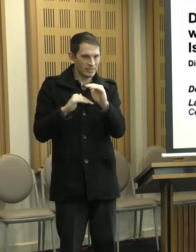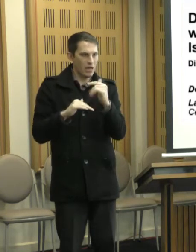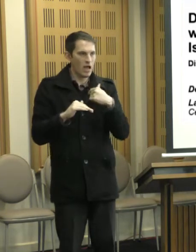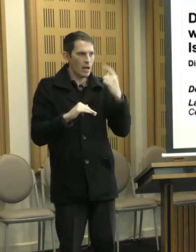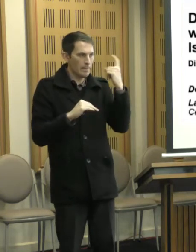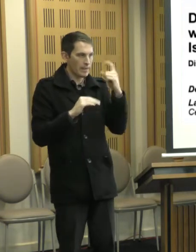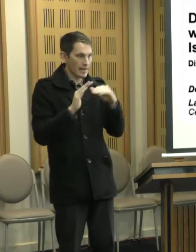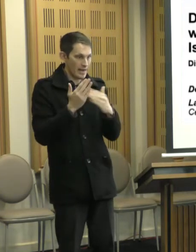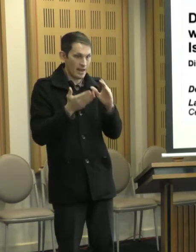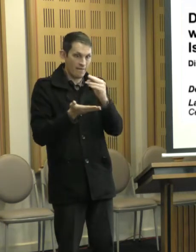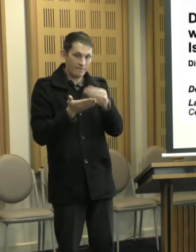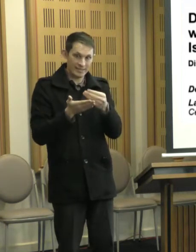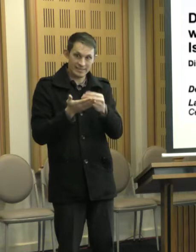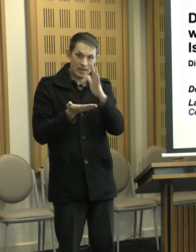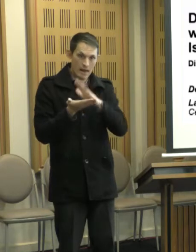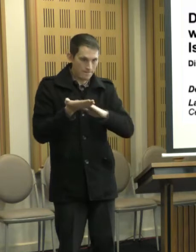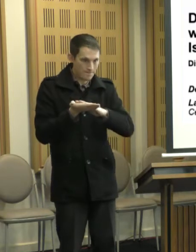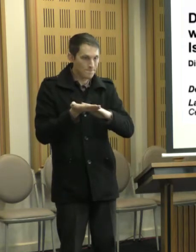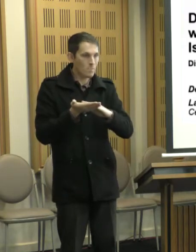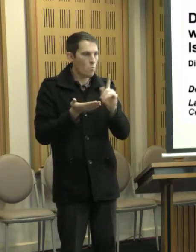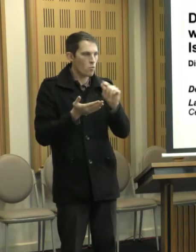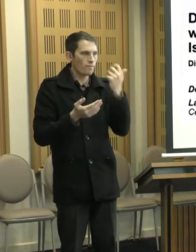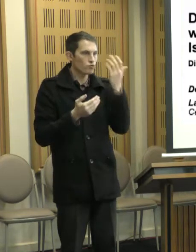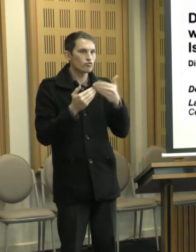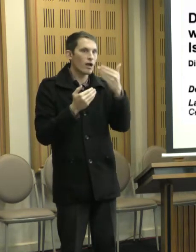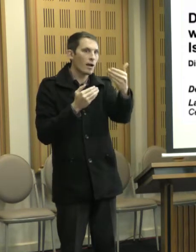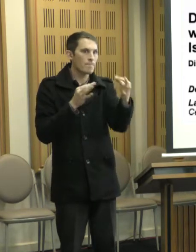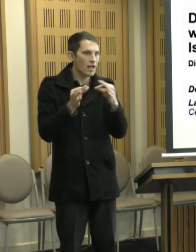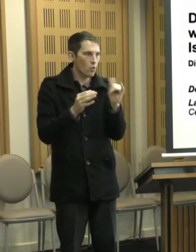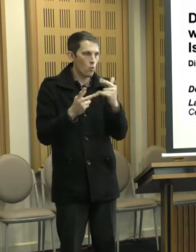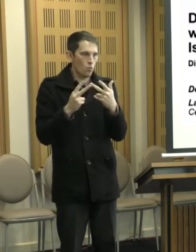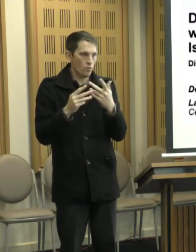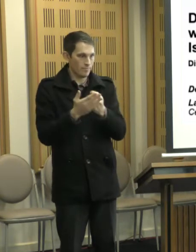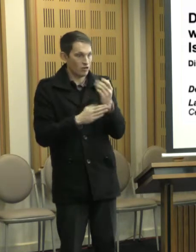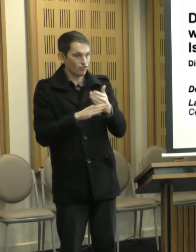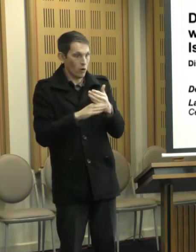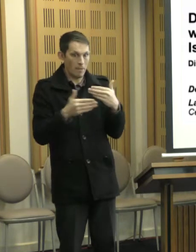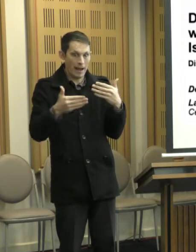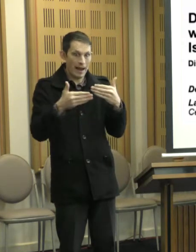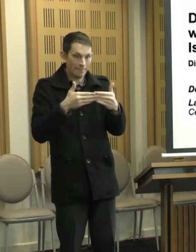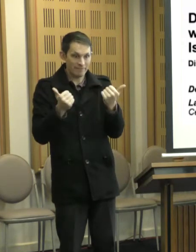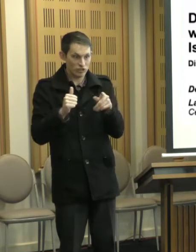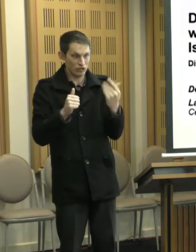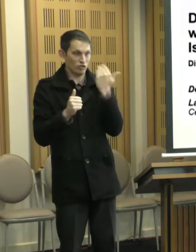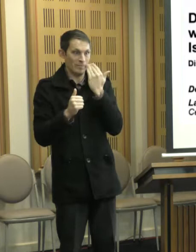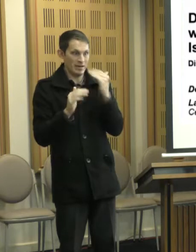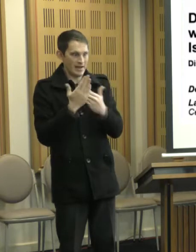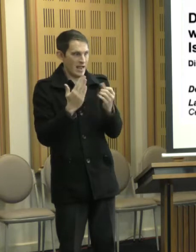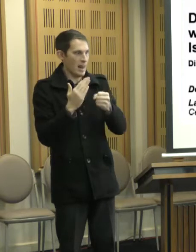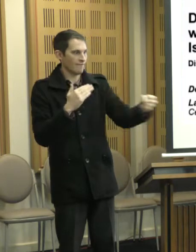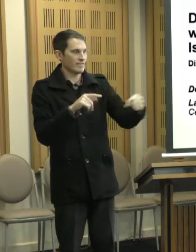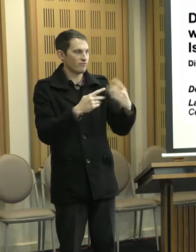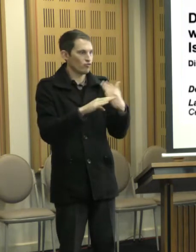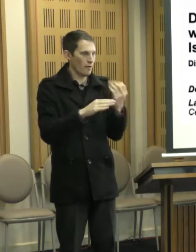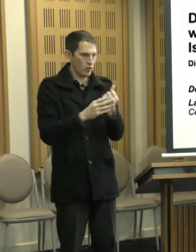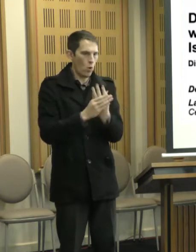future when either the funding dries up or some of these people actually get another job somewhere else and that a particular champion is now left and that can leave a gaping